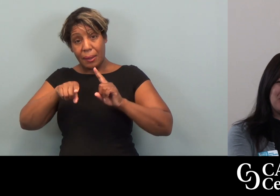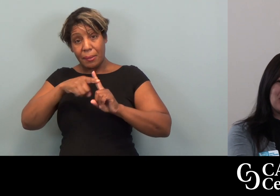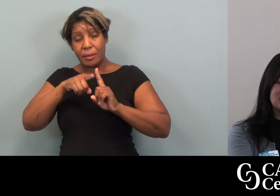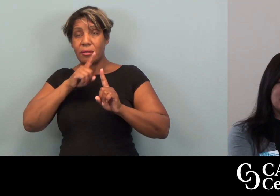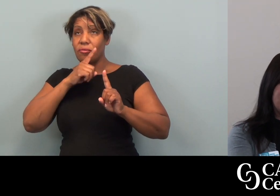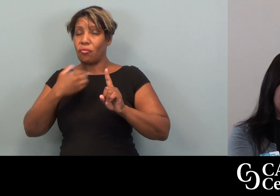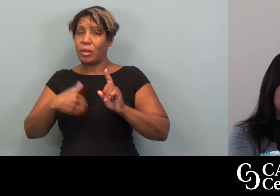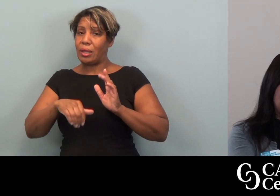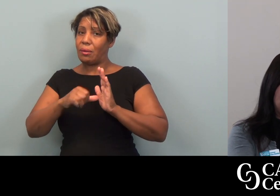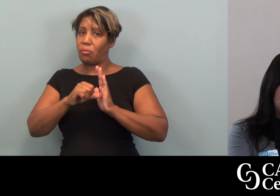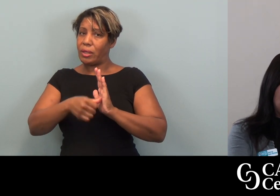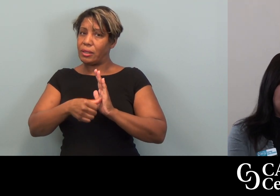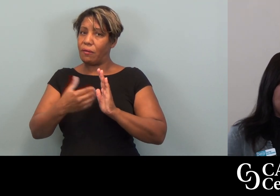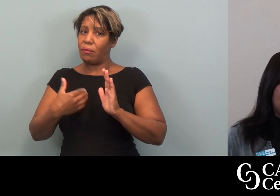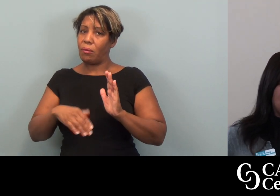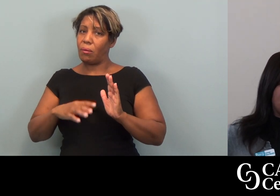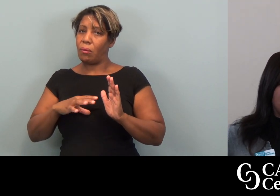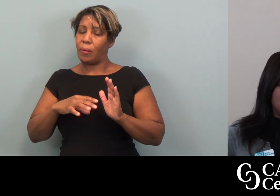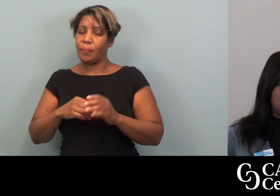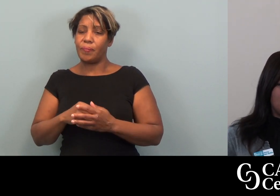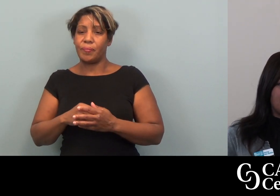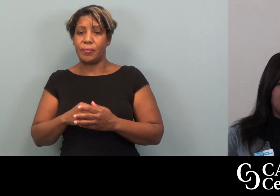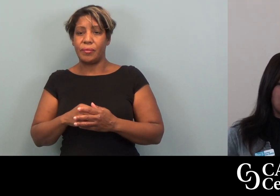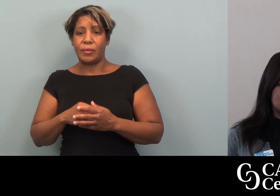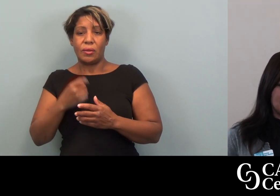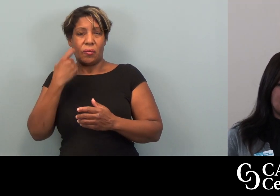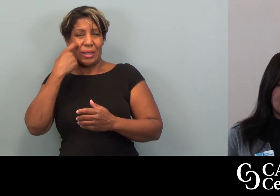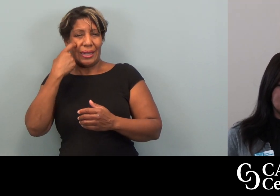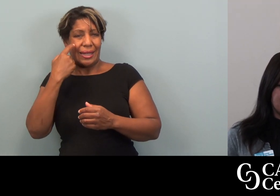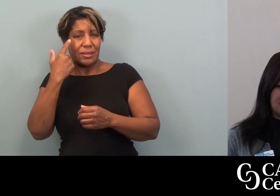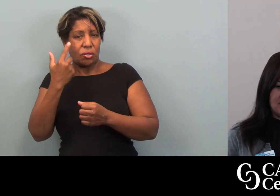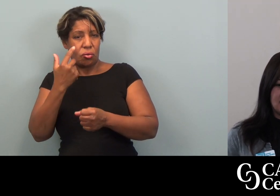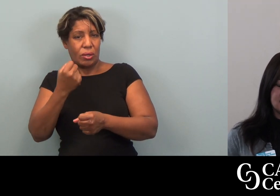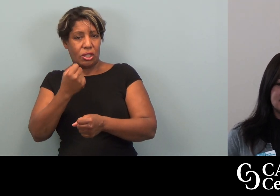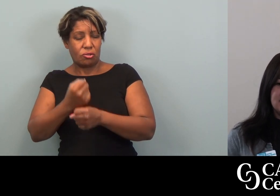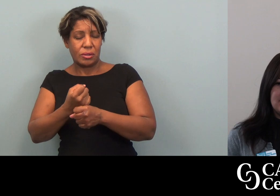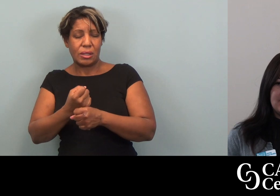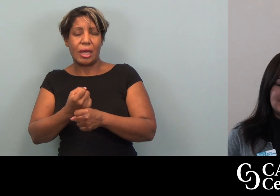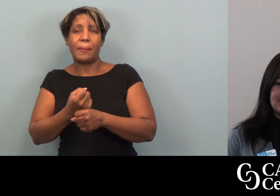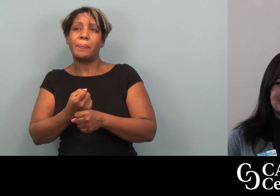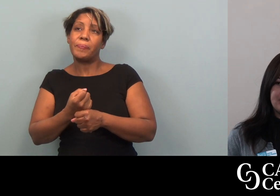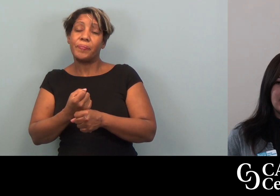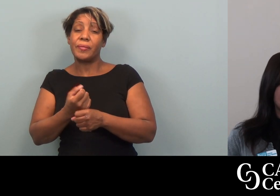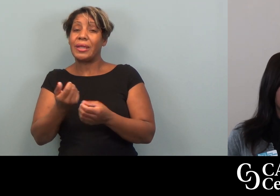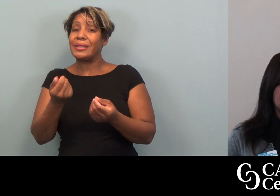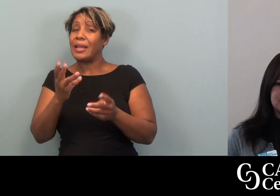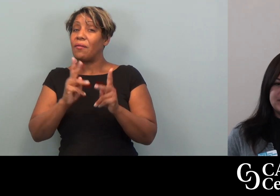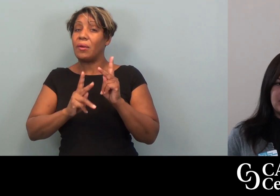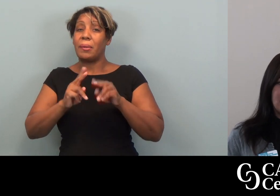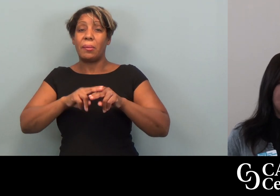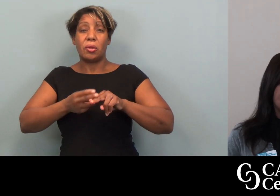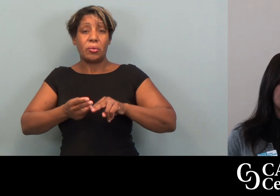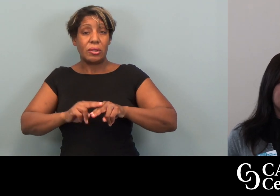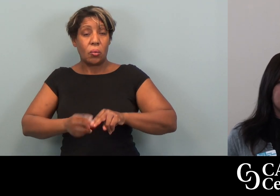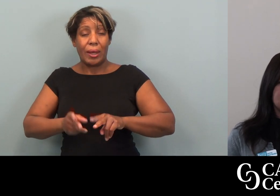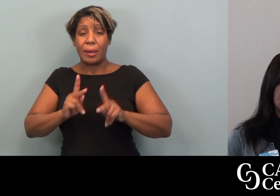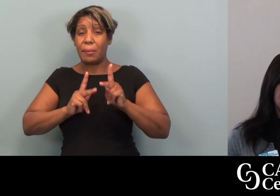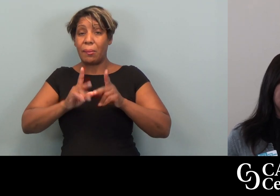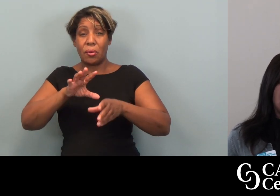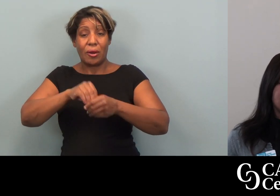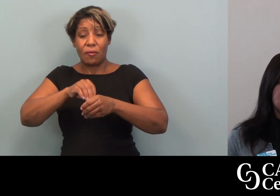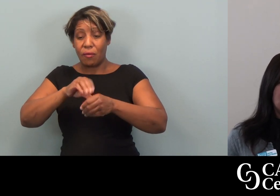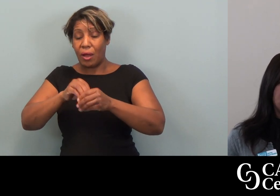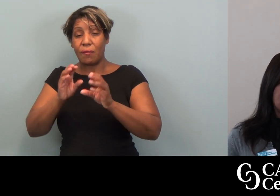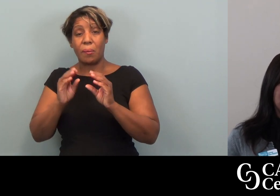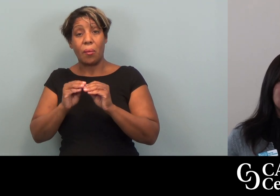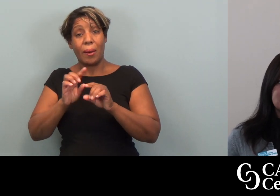has been really impressive over the course of the last three years. Lots of folks losing weight. Lots of folks getting